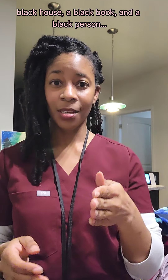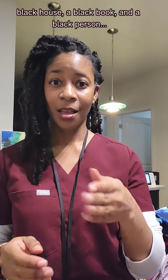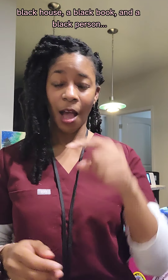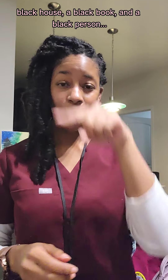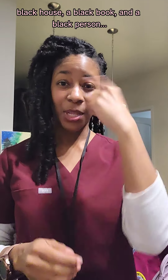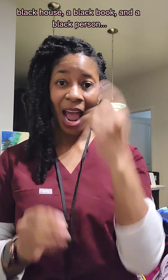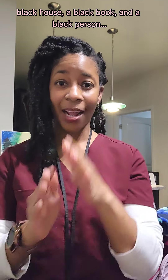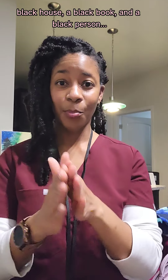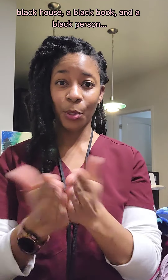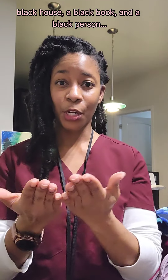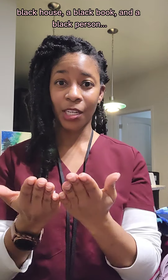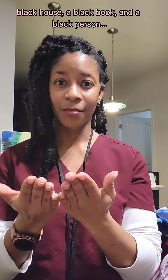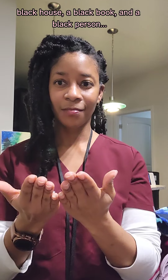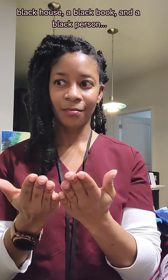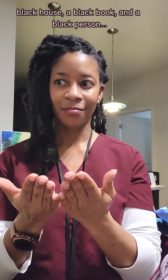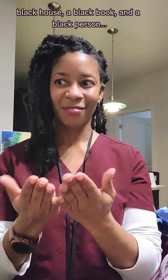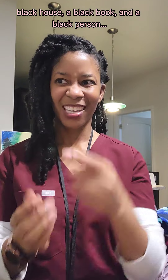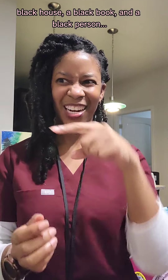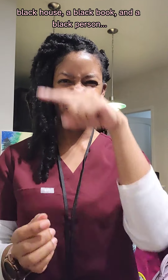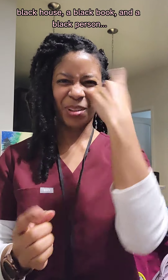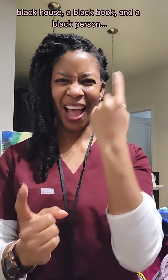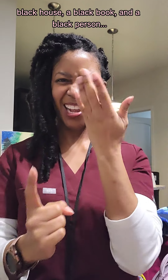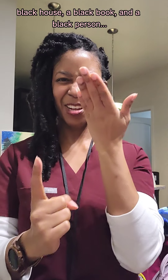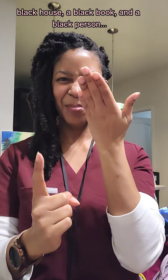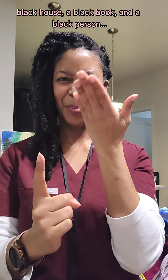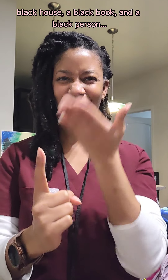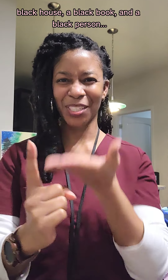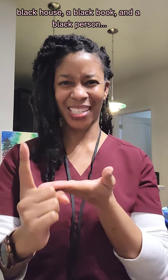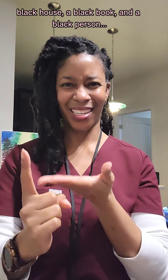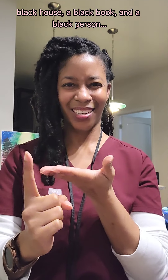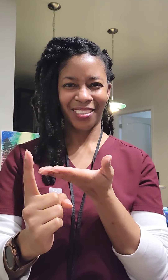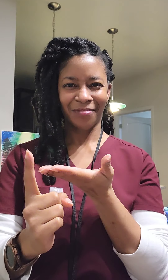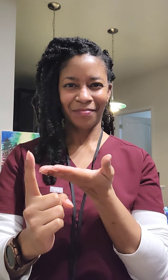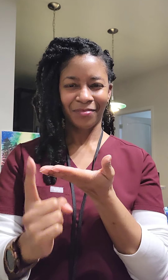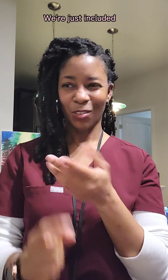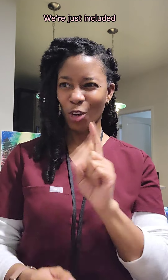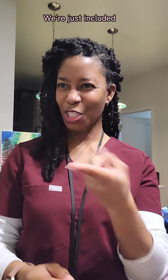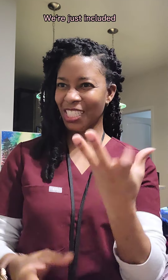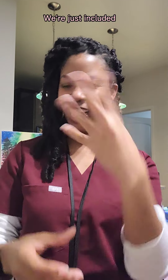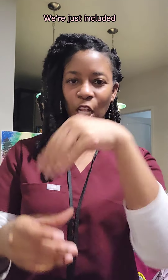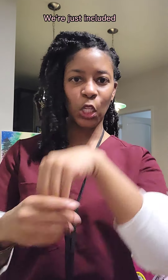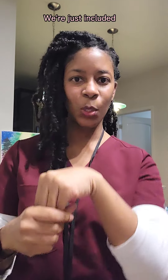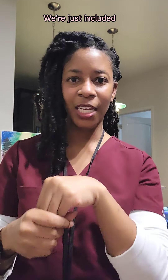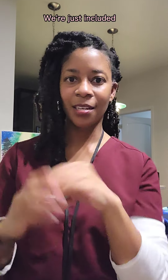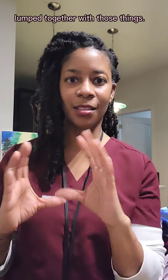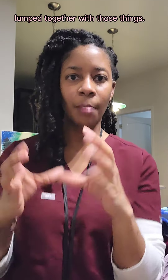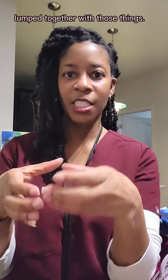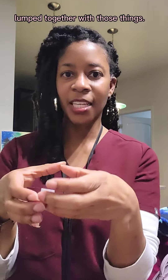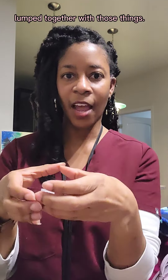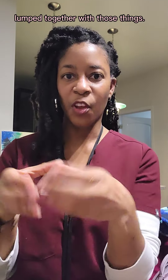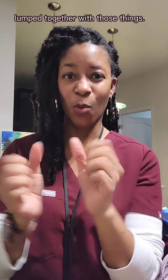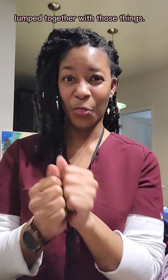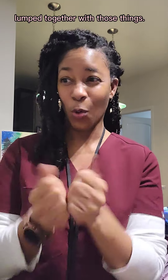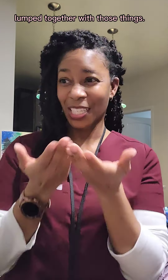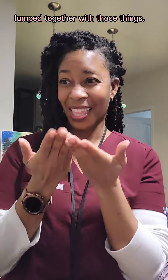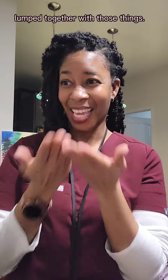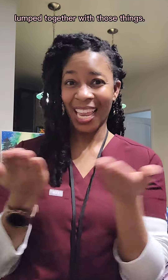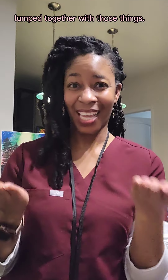a black book, and a black person. We're just included lumped together with those things.